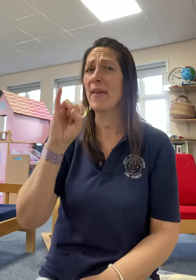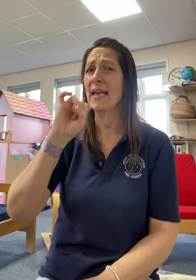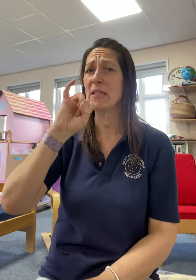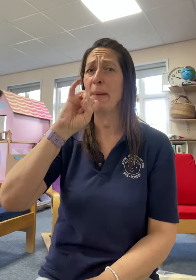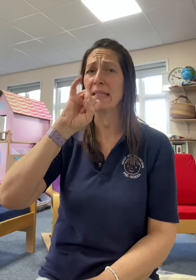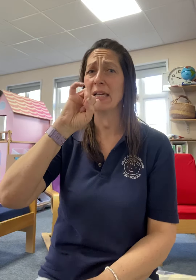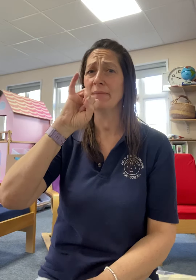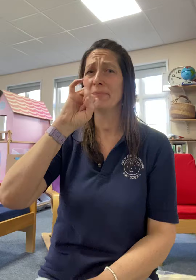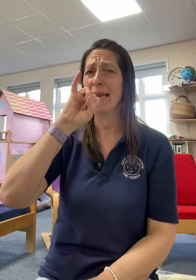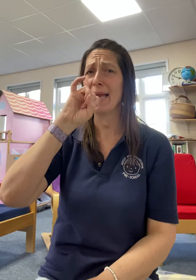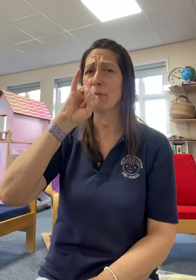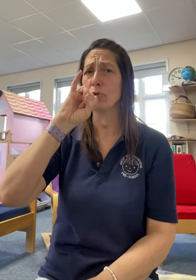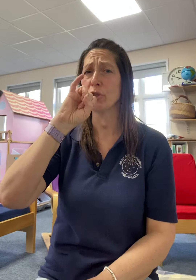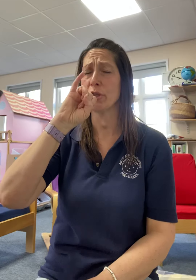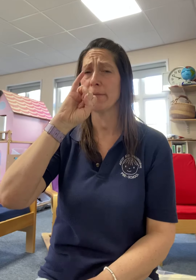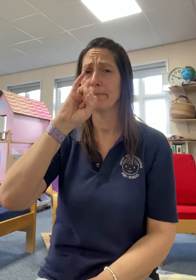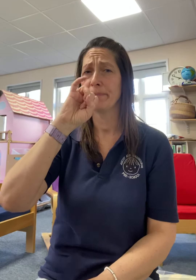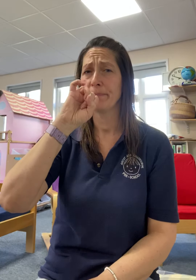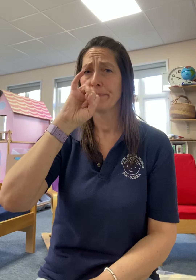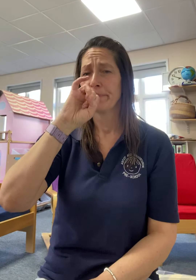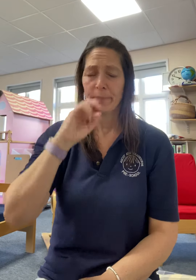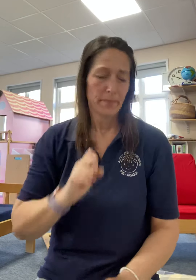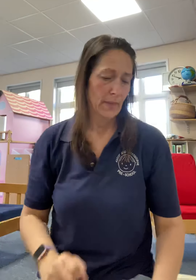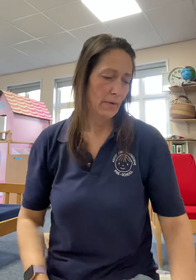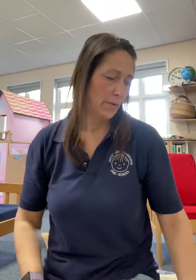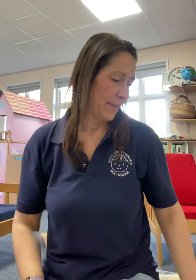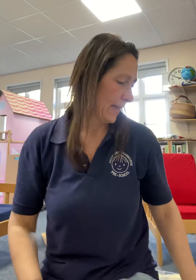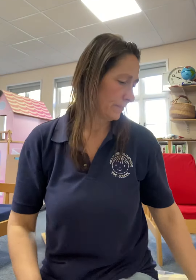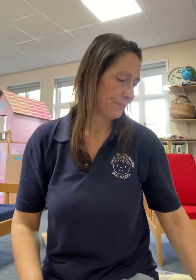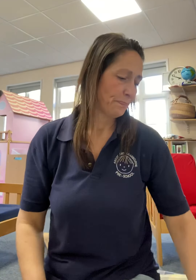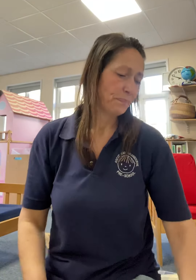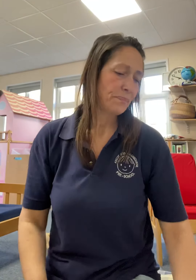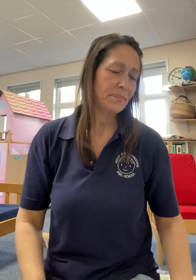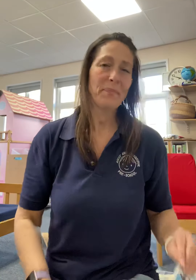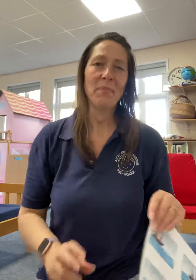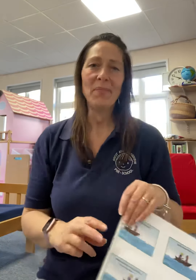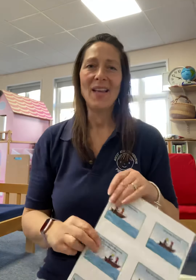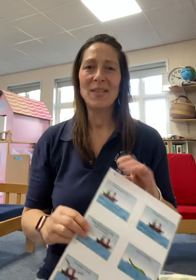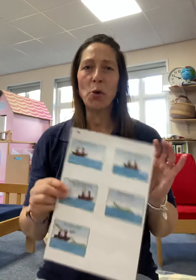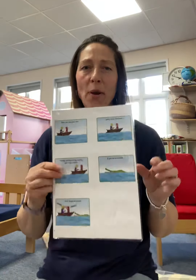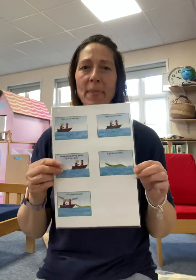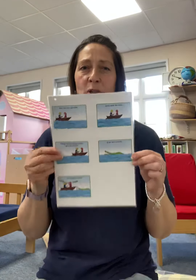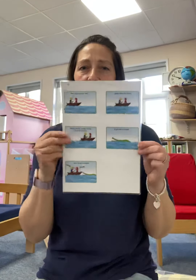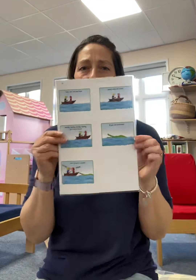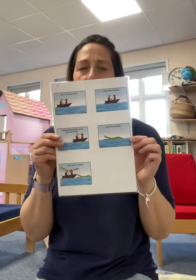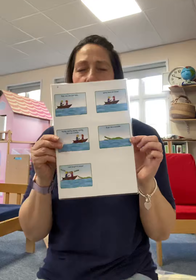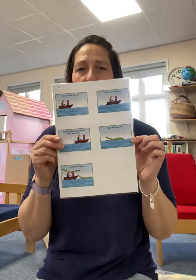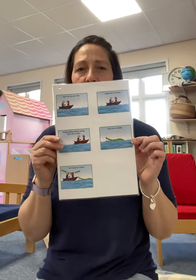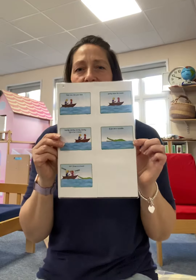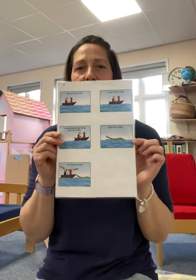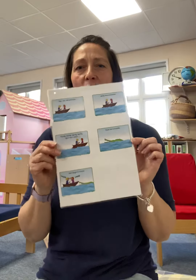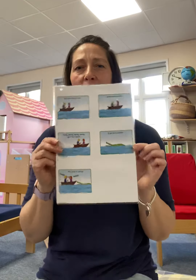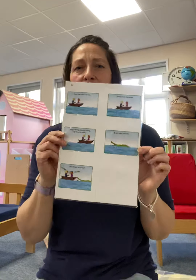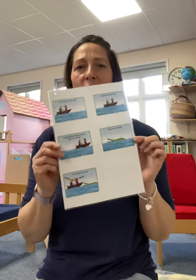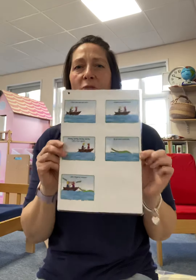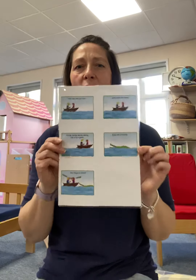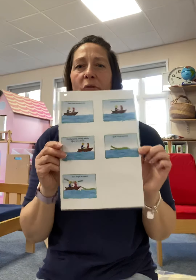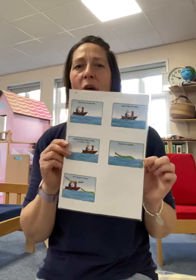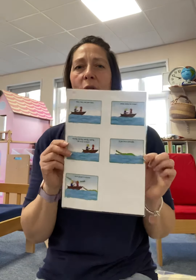it a kiss better. Ouch. Okay. Song number two. Should we go for a row row